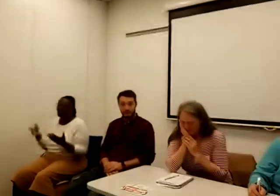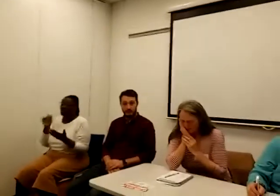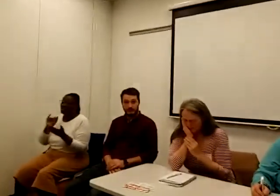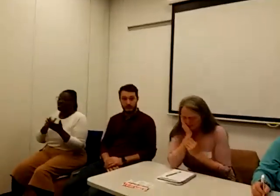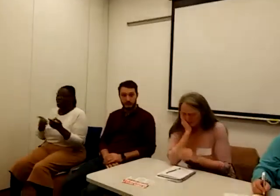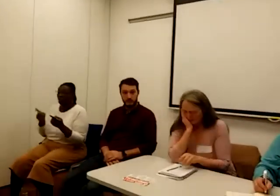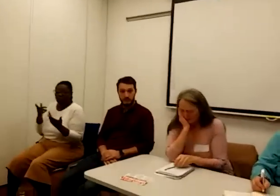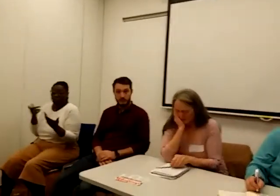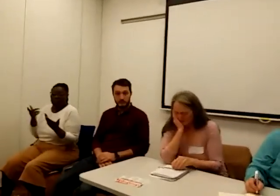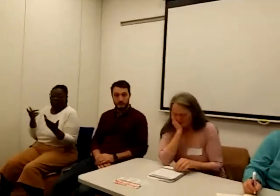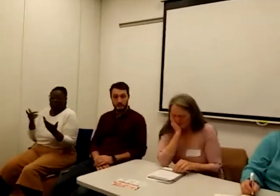you're it. Um,